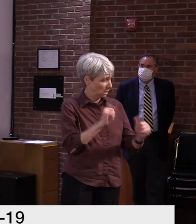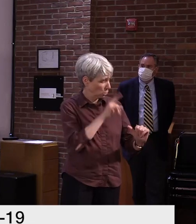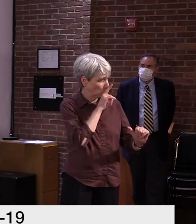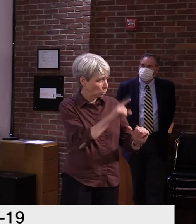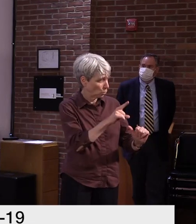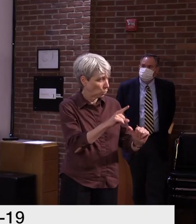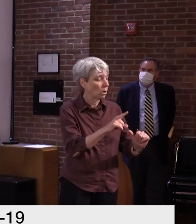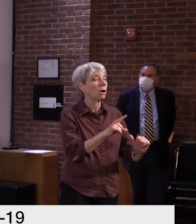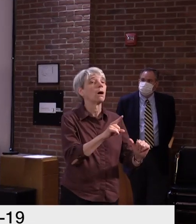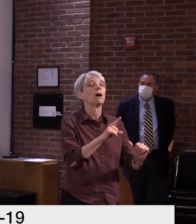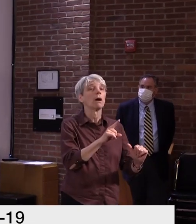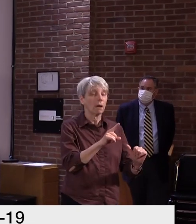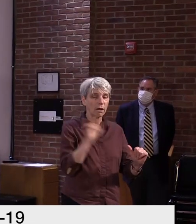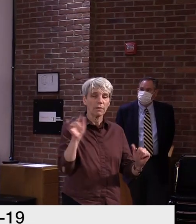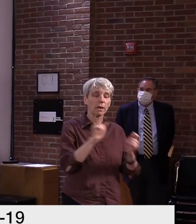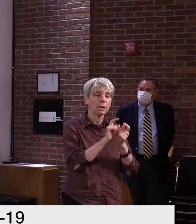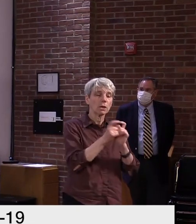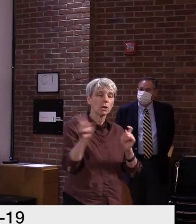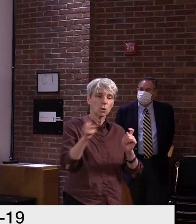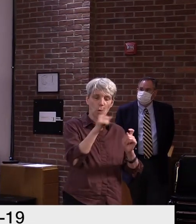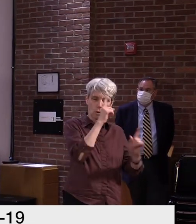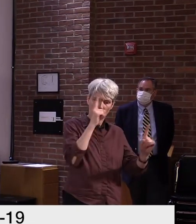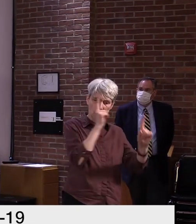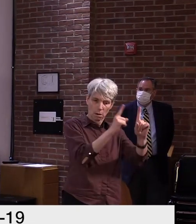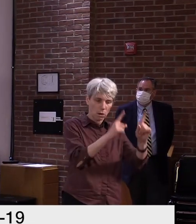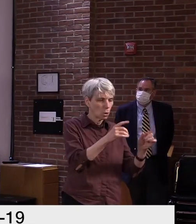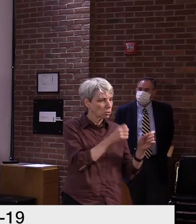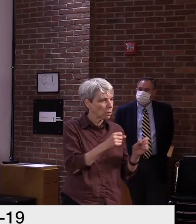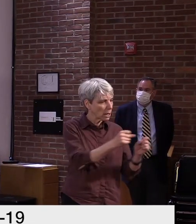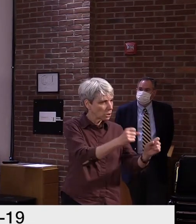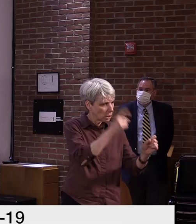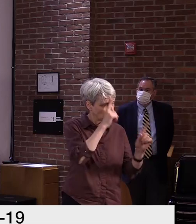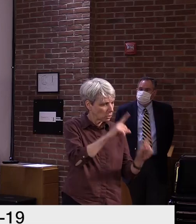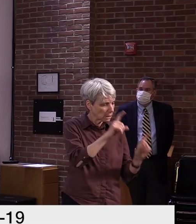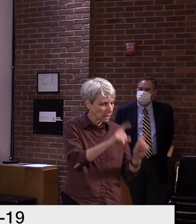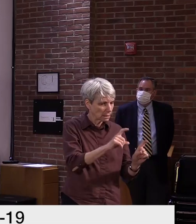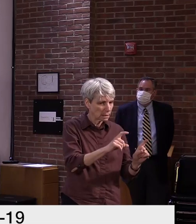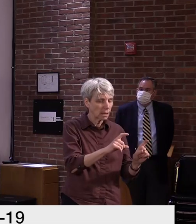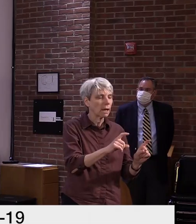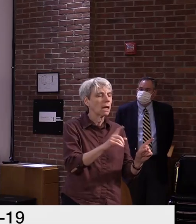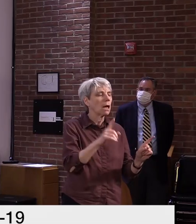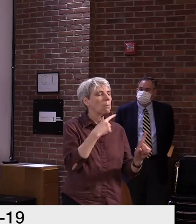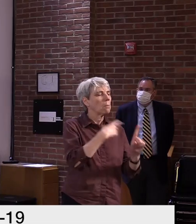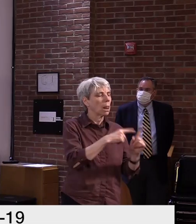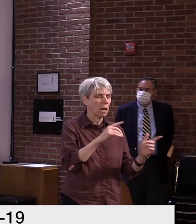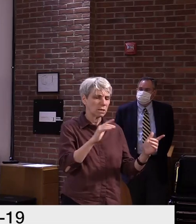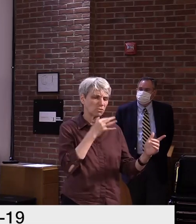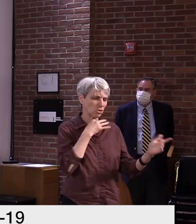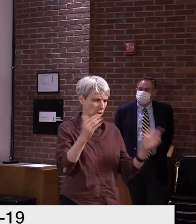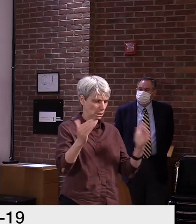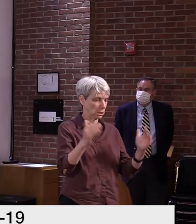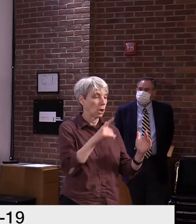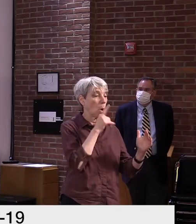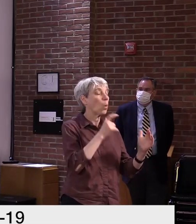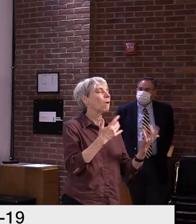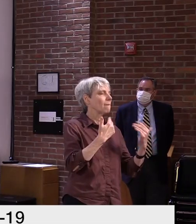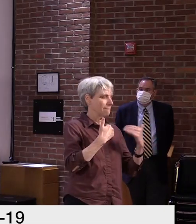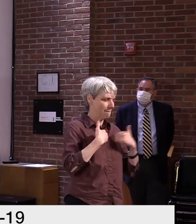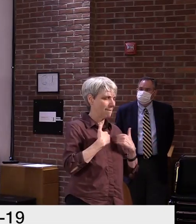any extra attention or priority take to people with symptoms who getting tested versus people without symptoms who getting tested.